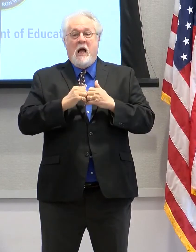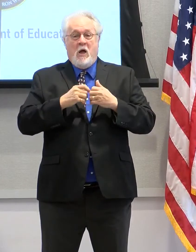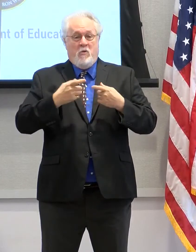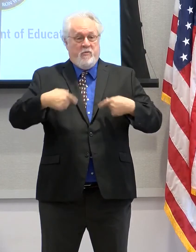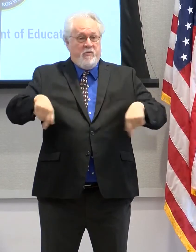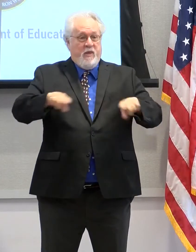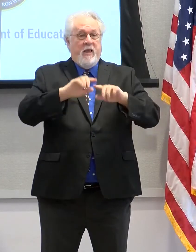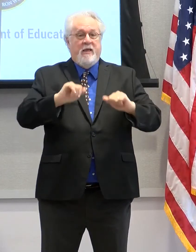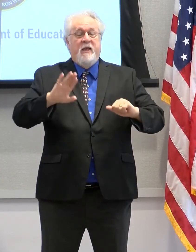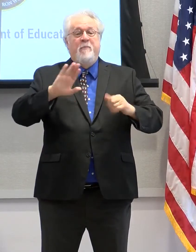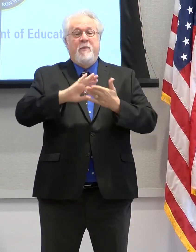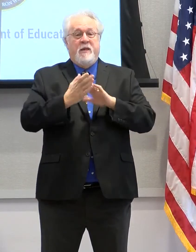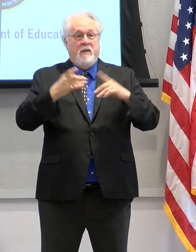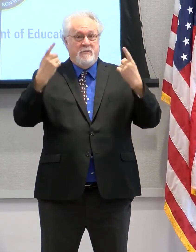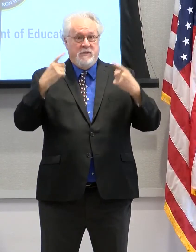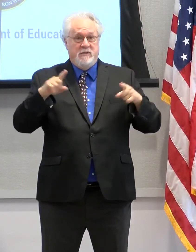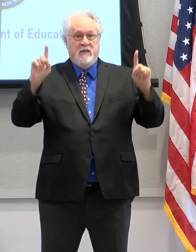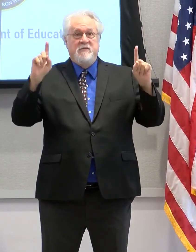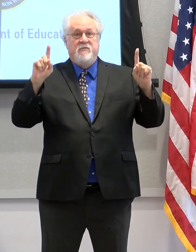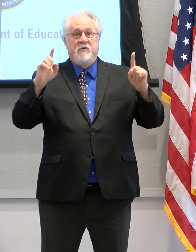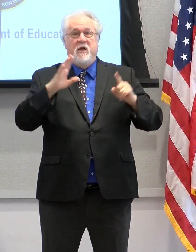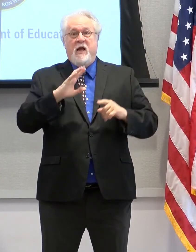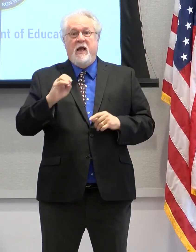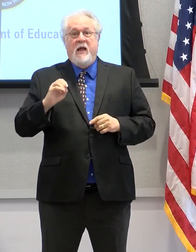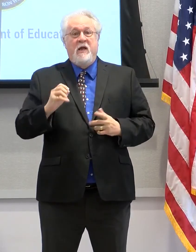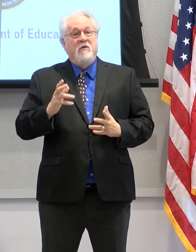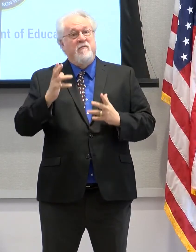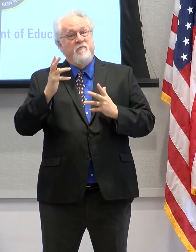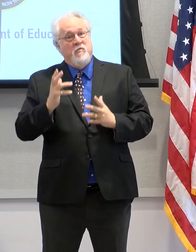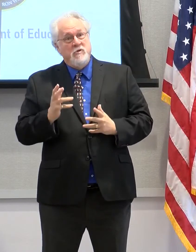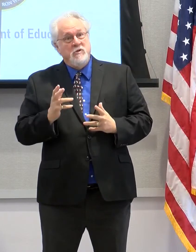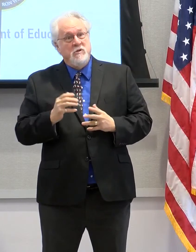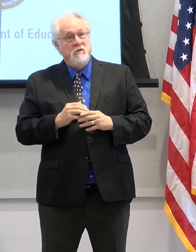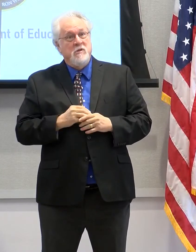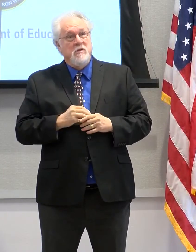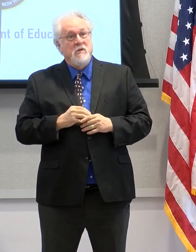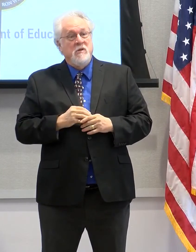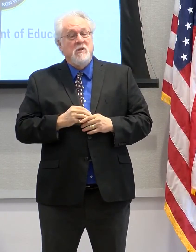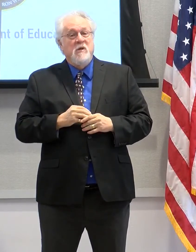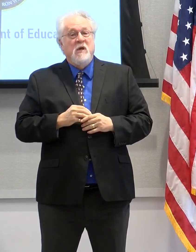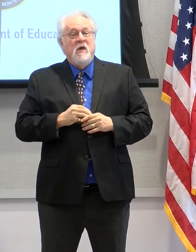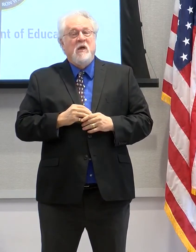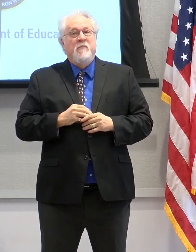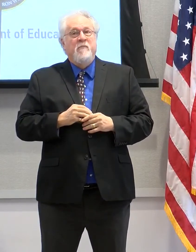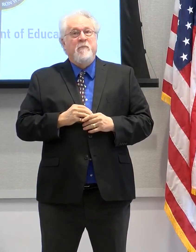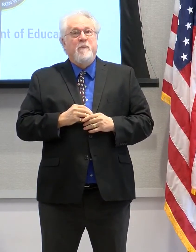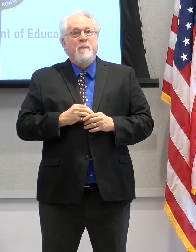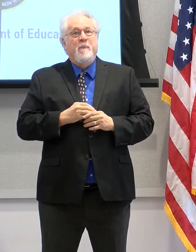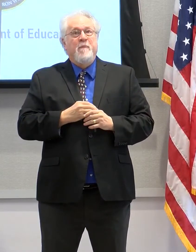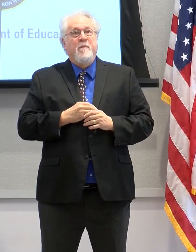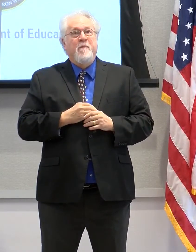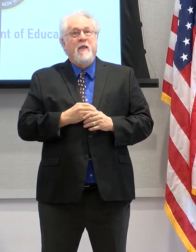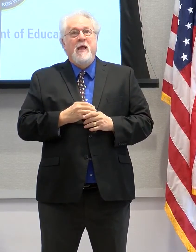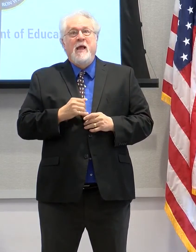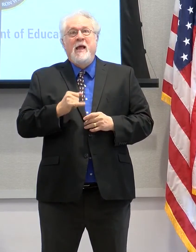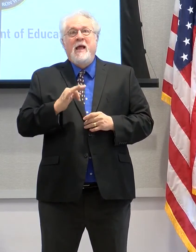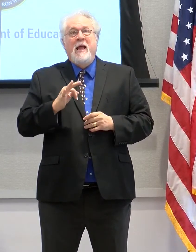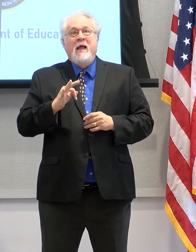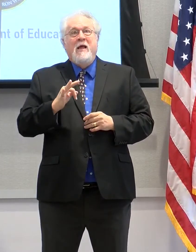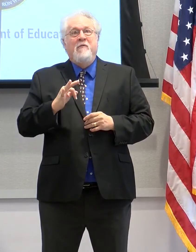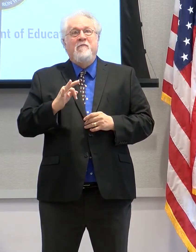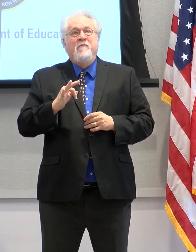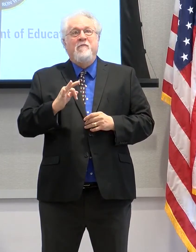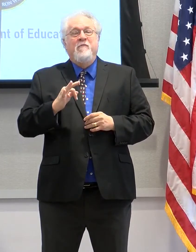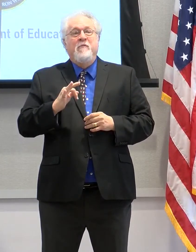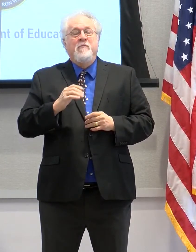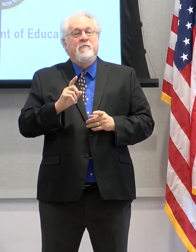successful. And unfortunately, I think unless we do a better